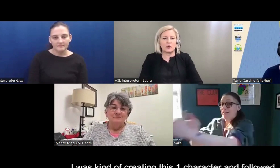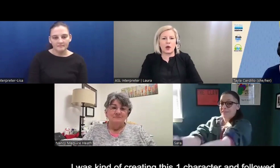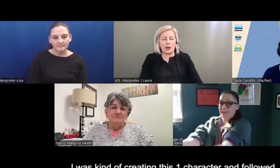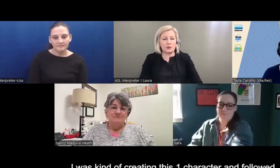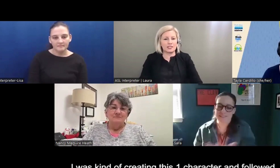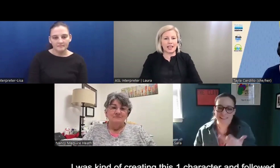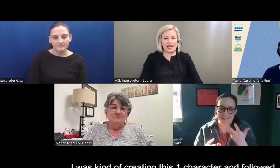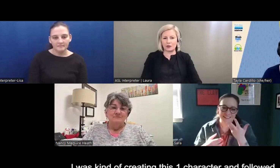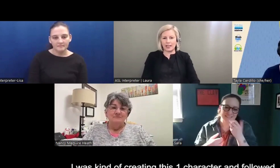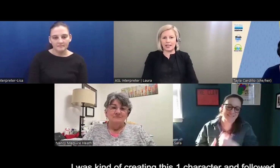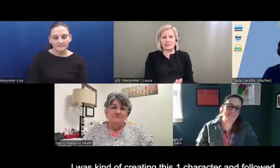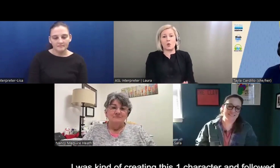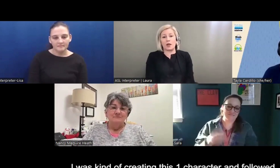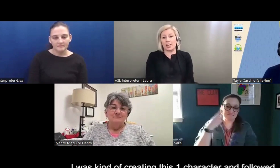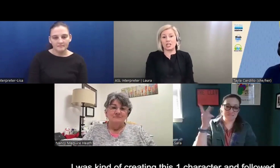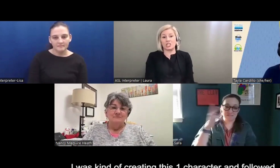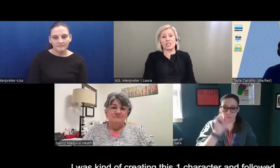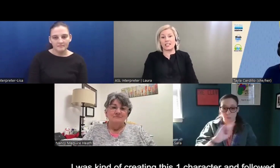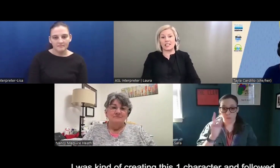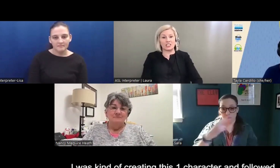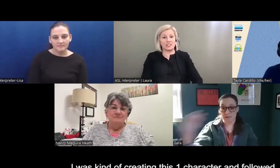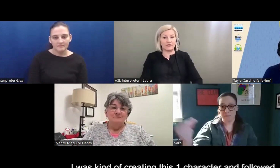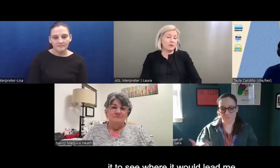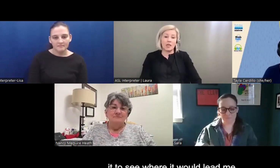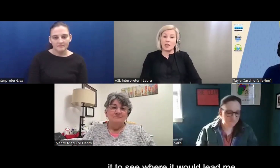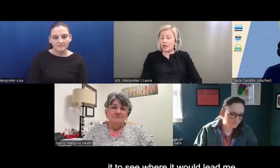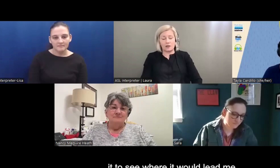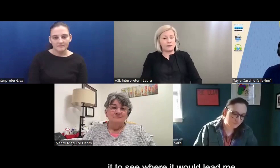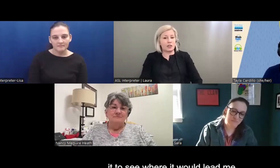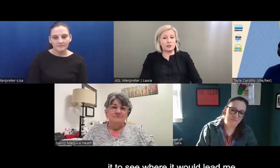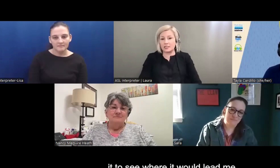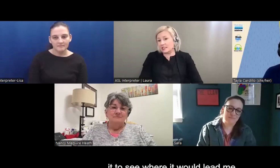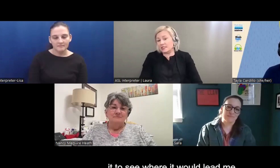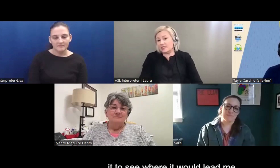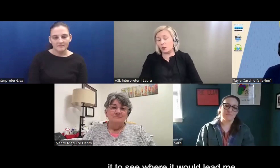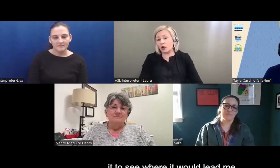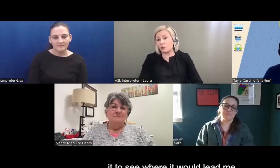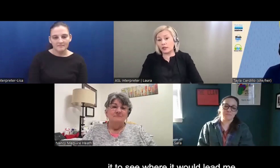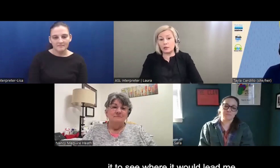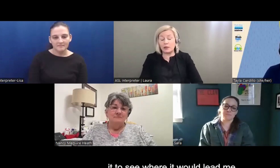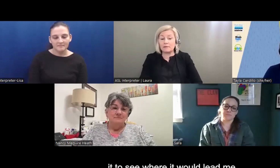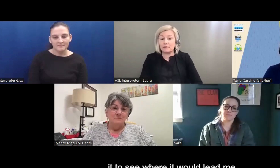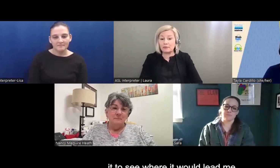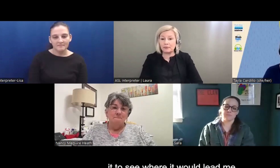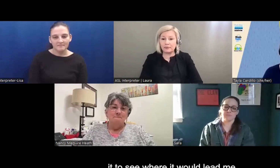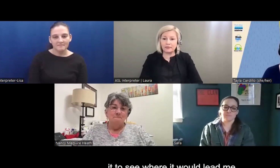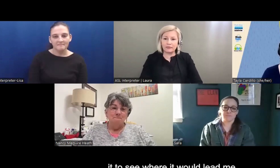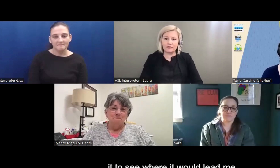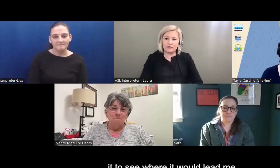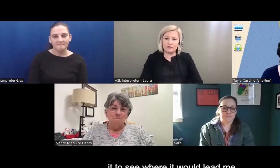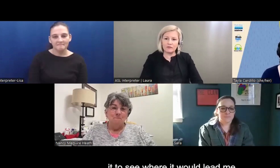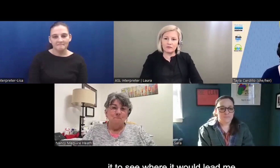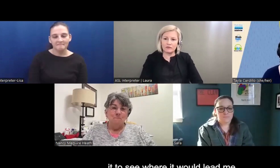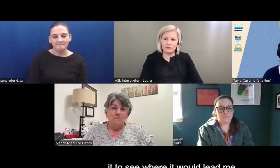so I was just kind of creating this one character and then it just kind of followed it to see where it would lead me. So